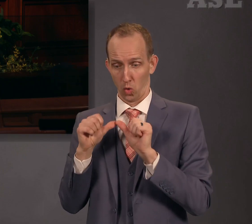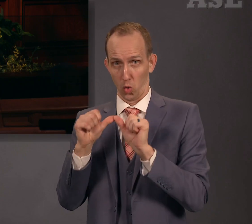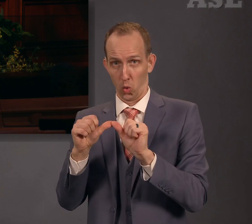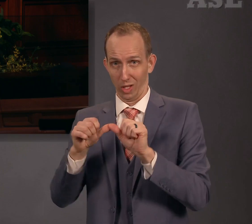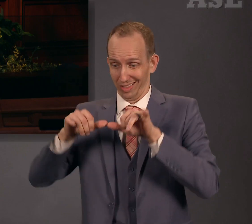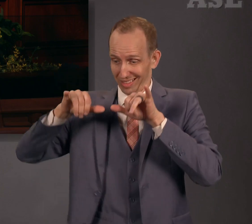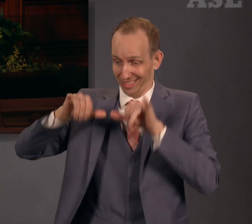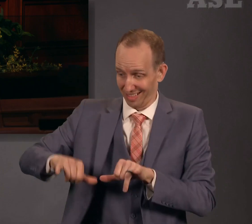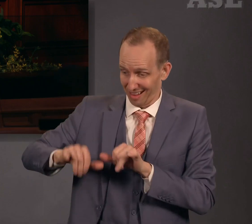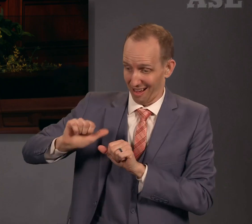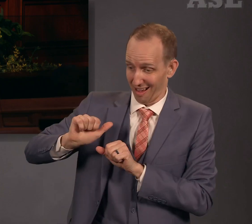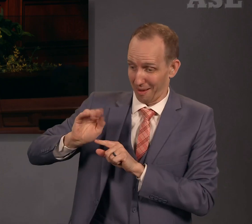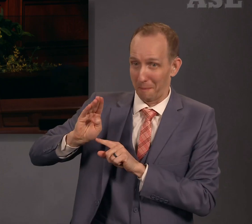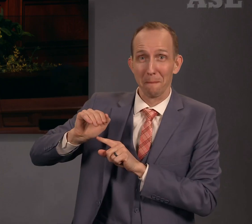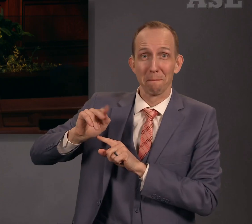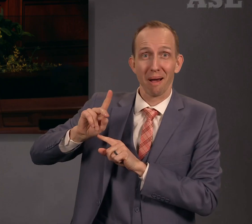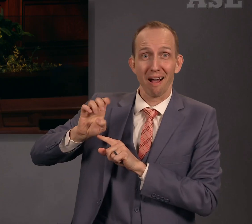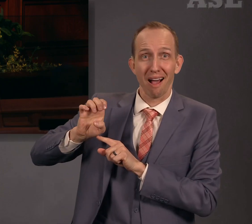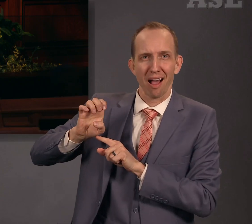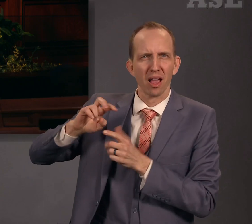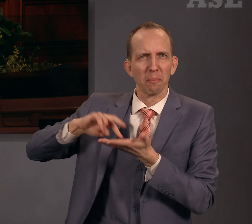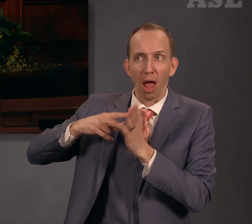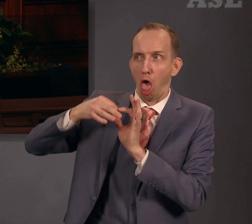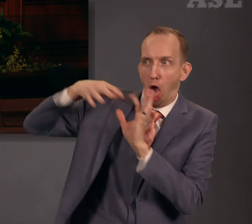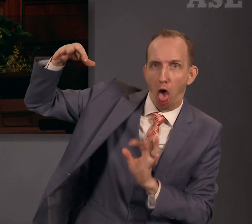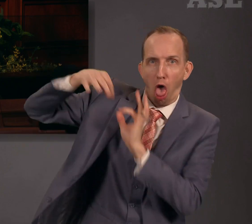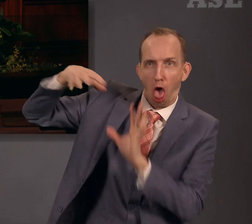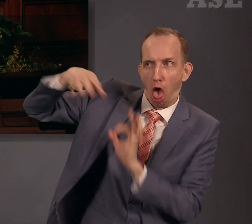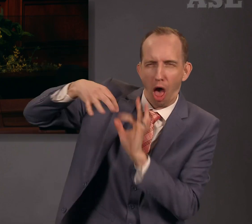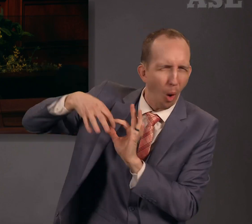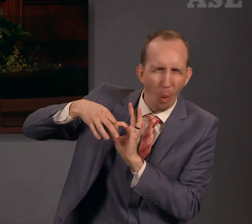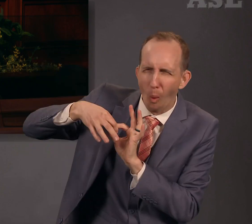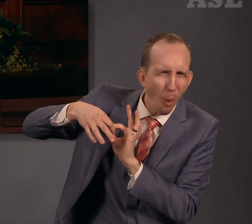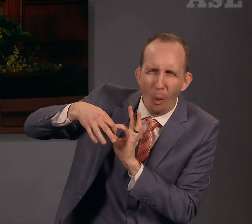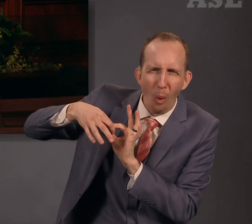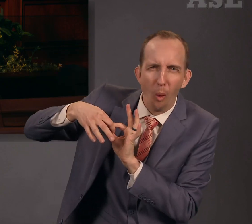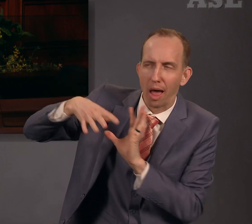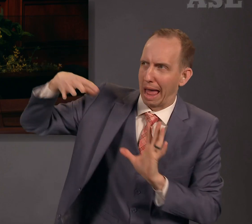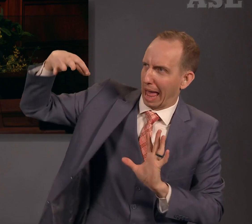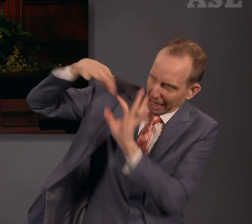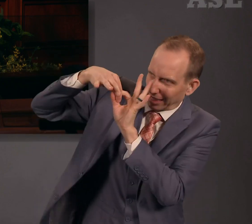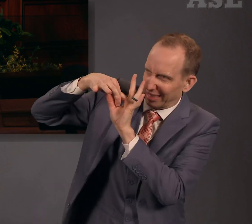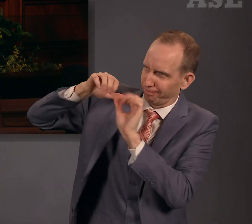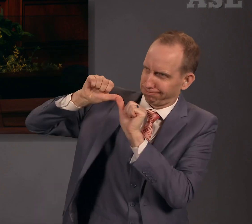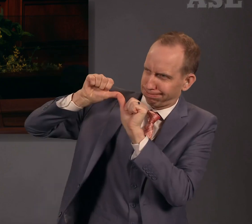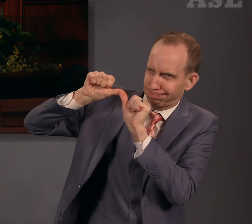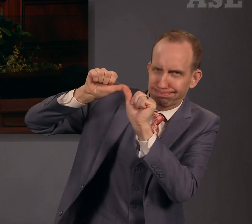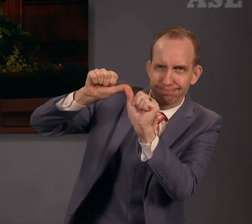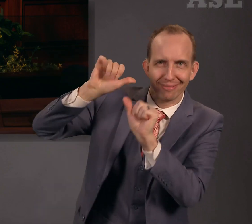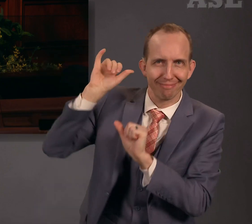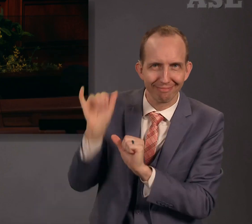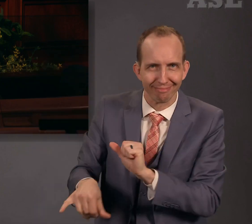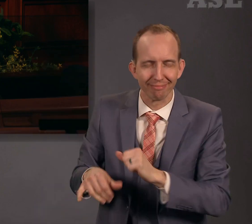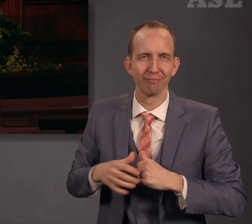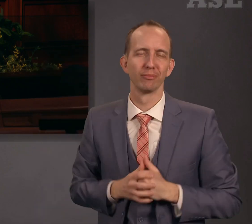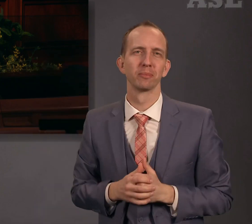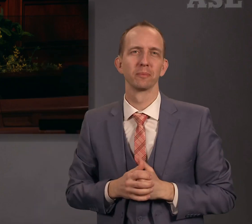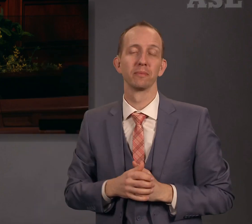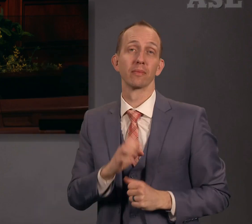enduring without yielding. Elder Jeffrey R. Holland explained that abiding as an action means quote,